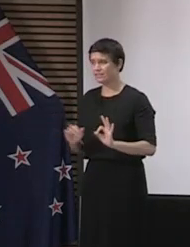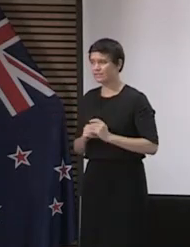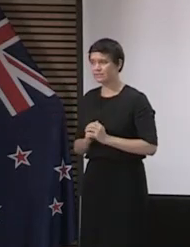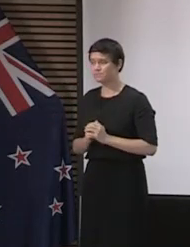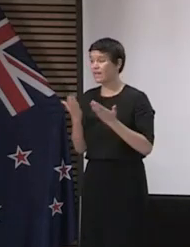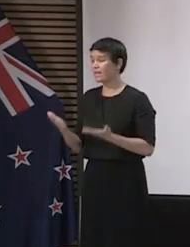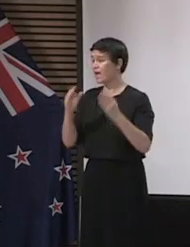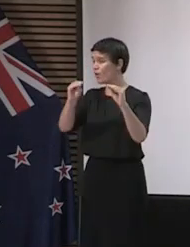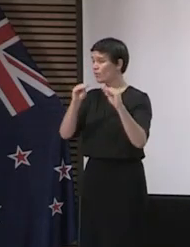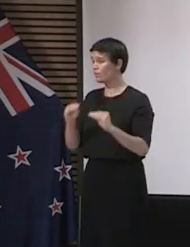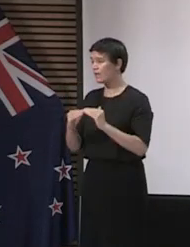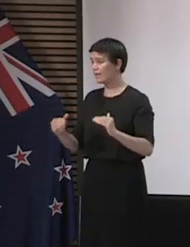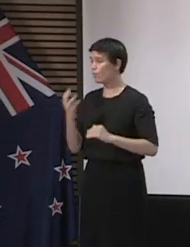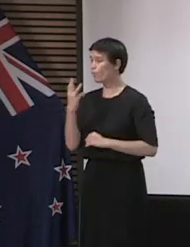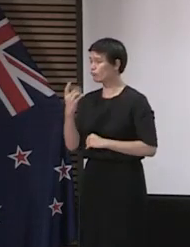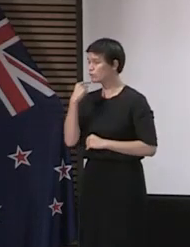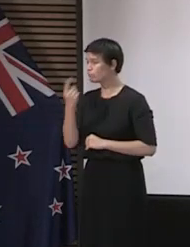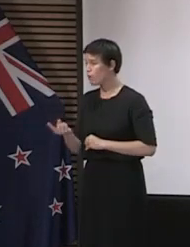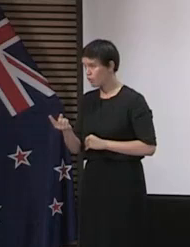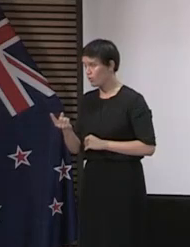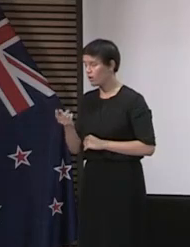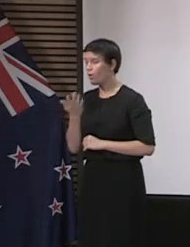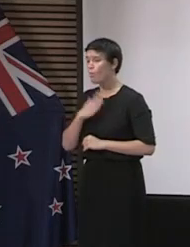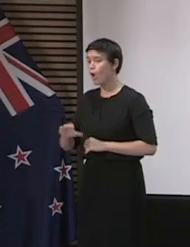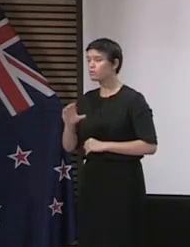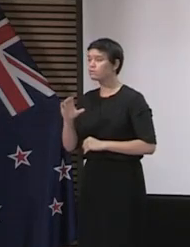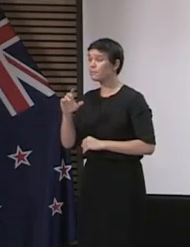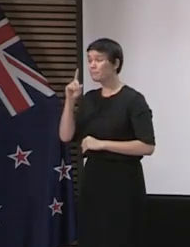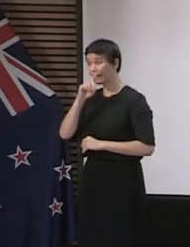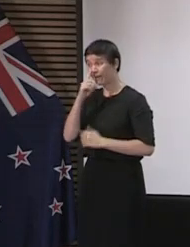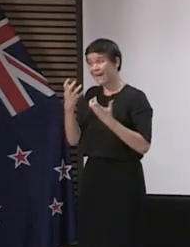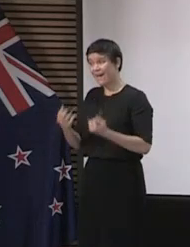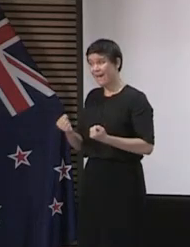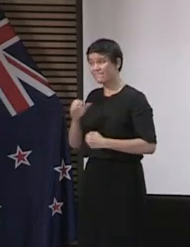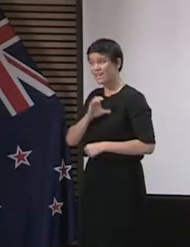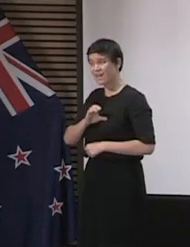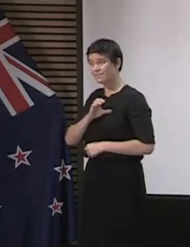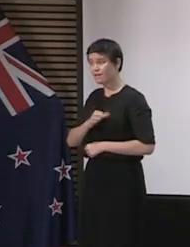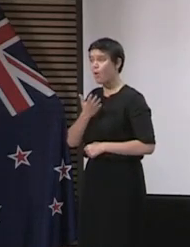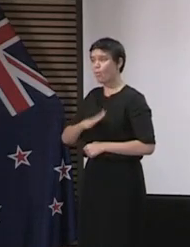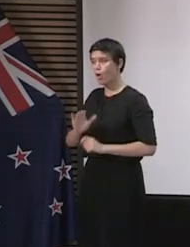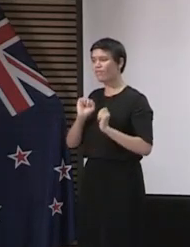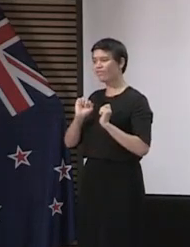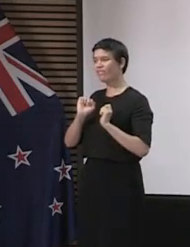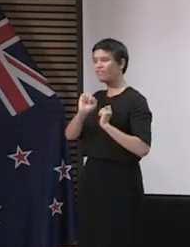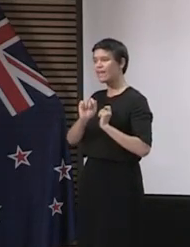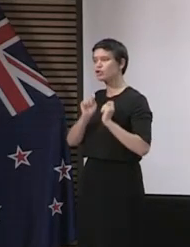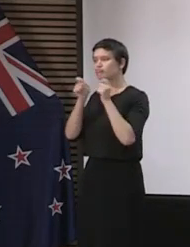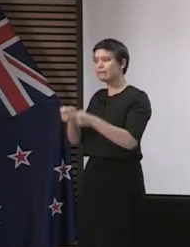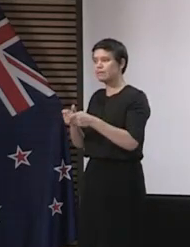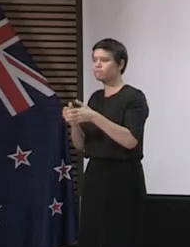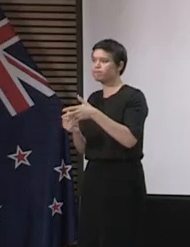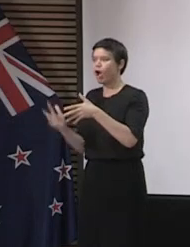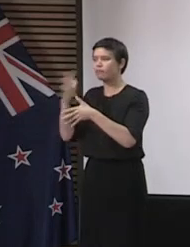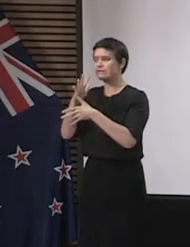that we can prioritise the investigations and treatment of people with cancer to make sure that they are getting what they need. And that